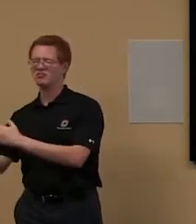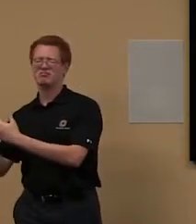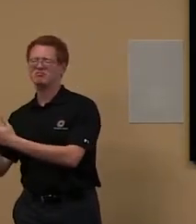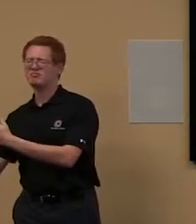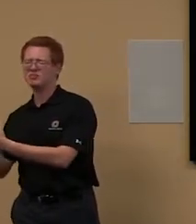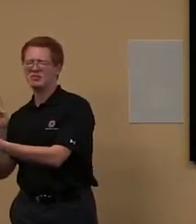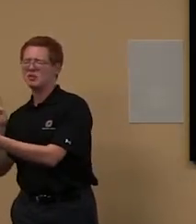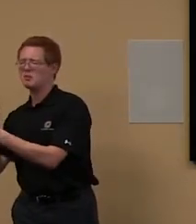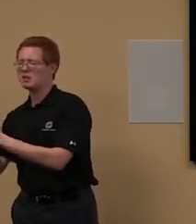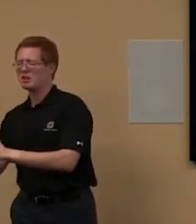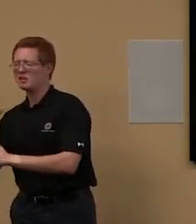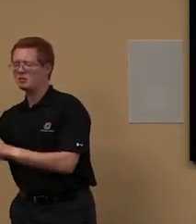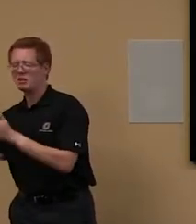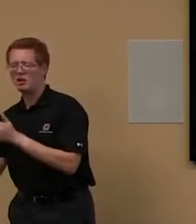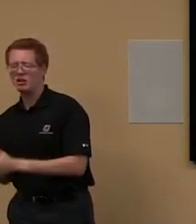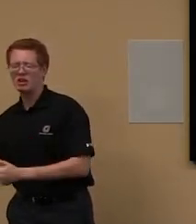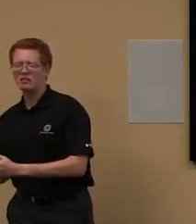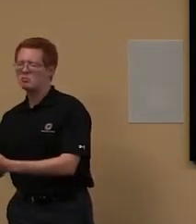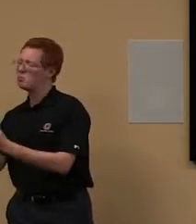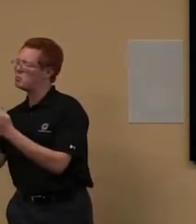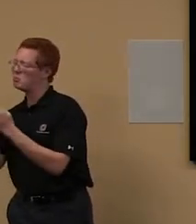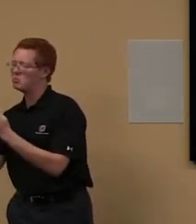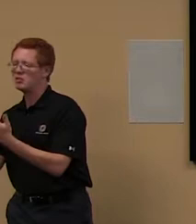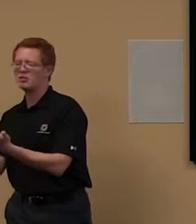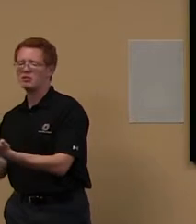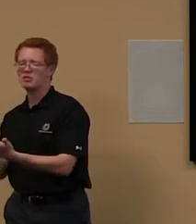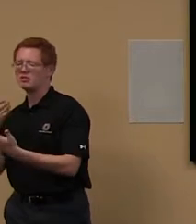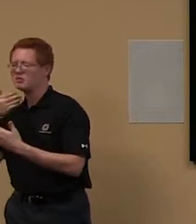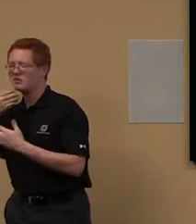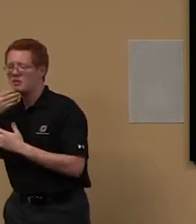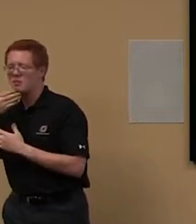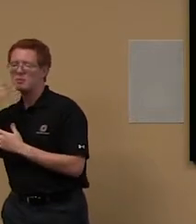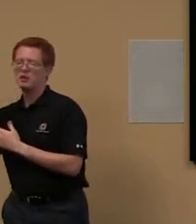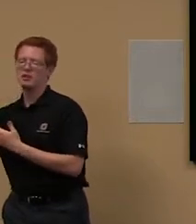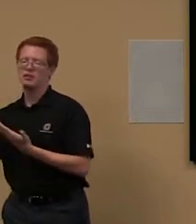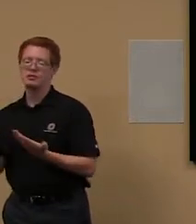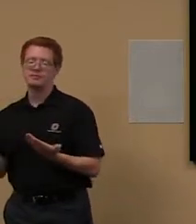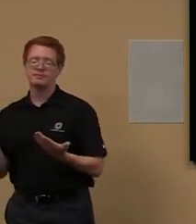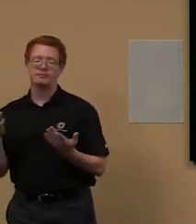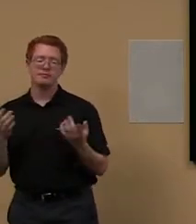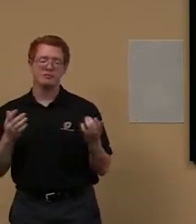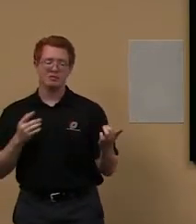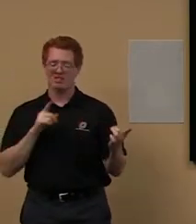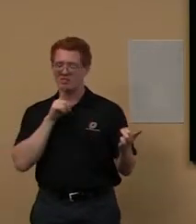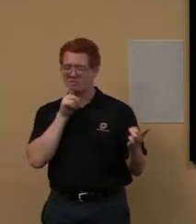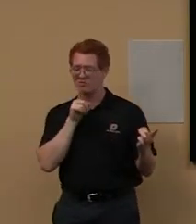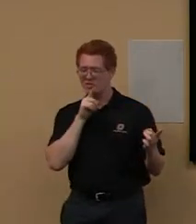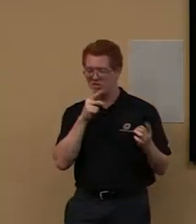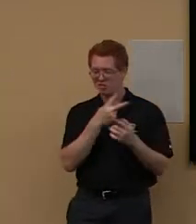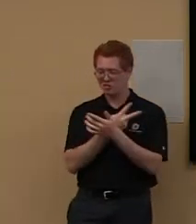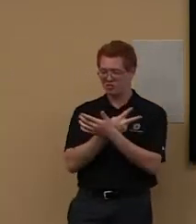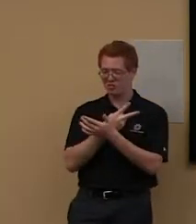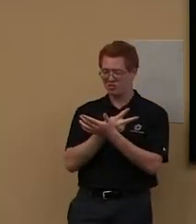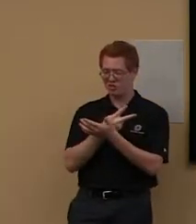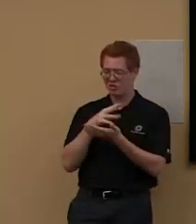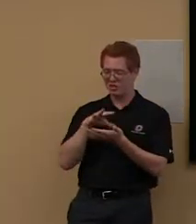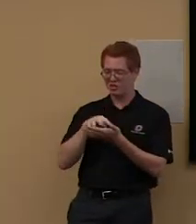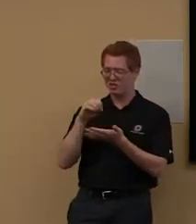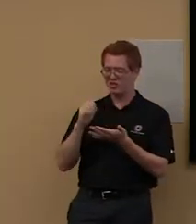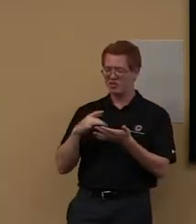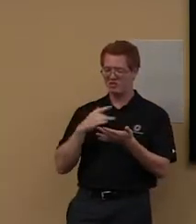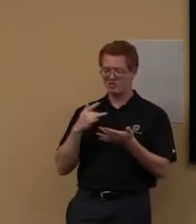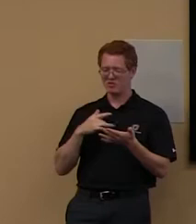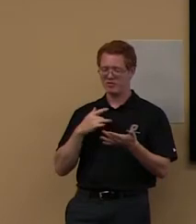and you can share this with your colleagues as well. Grad students, really, I mean, we all think like, oh, I should know this. I'm a grad student. Like,